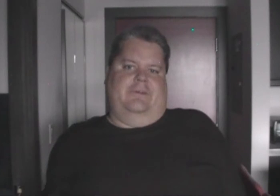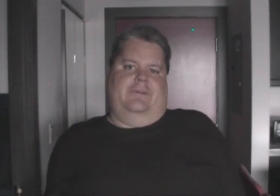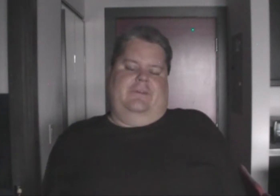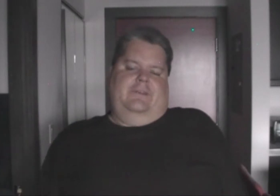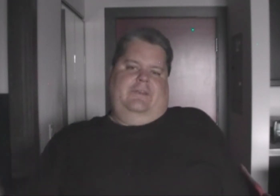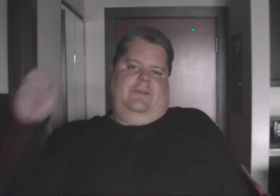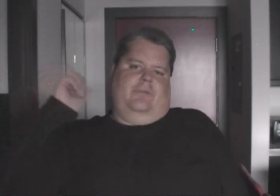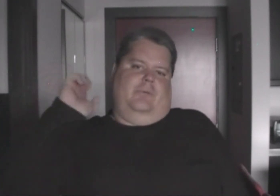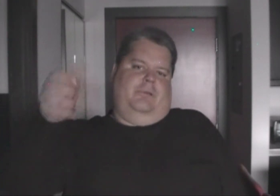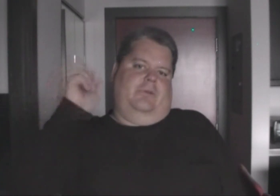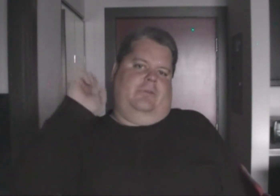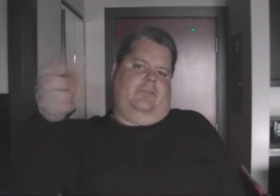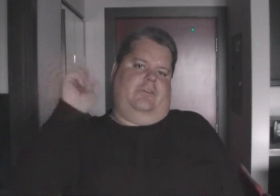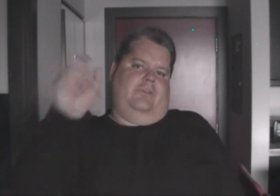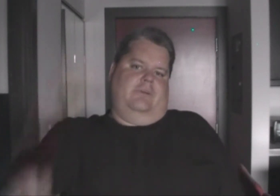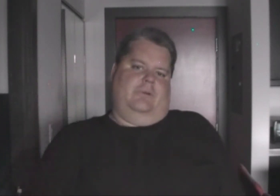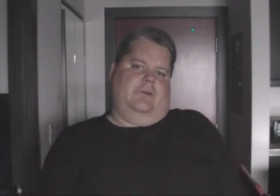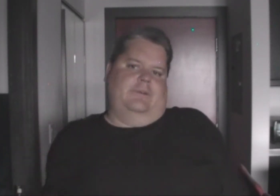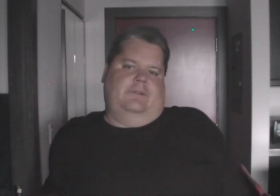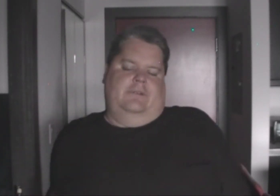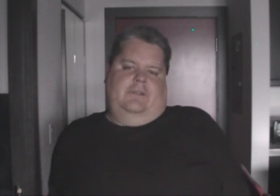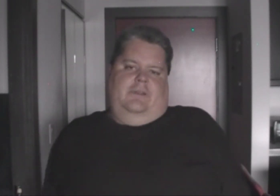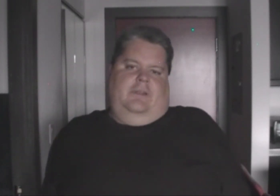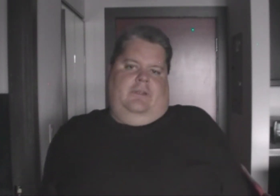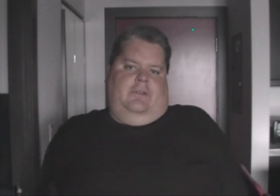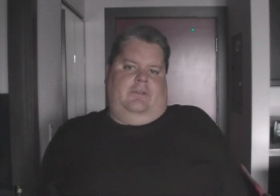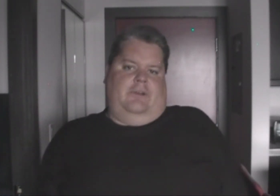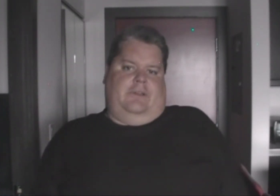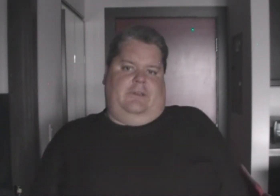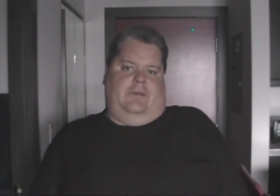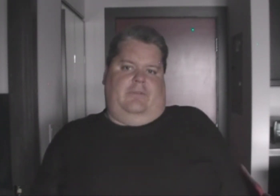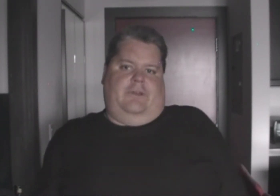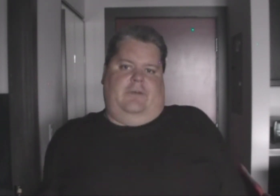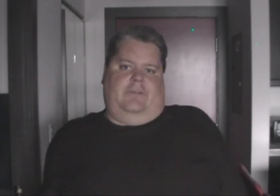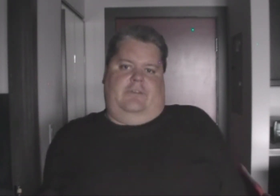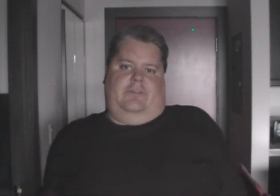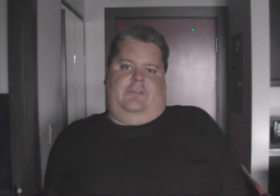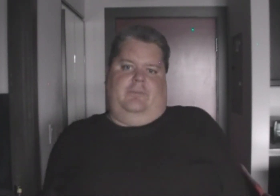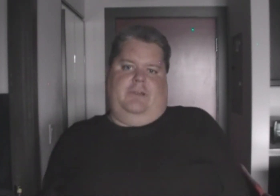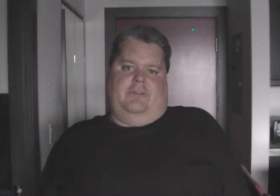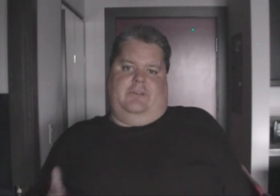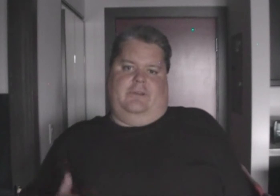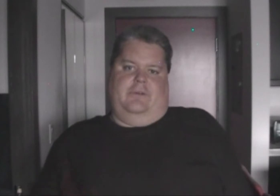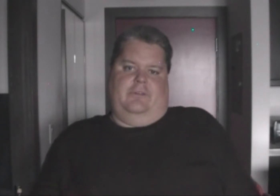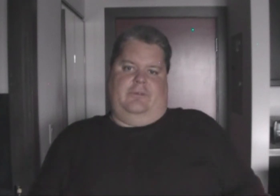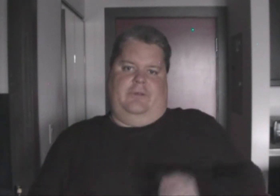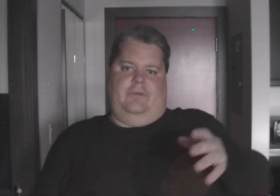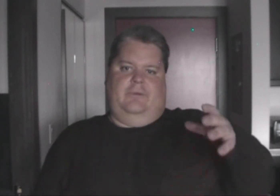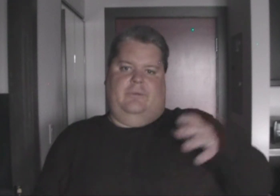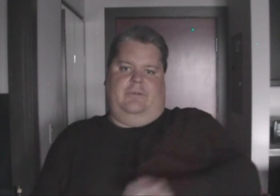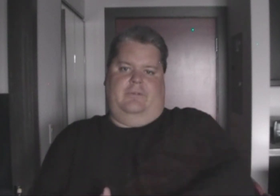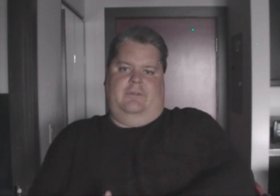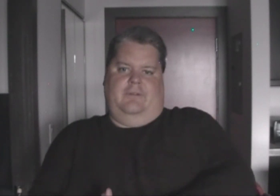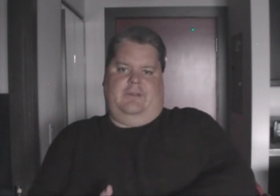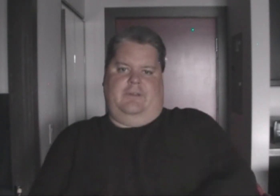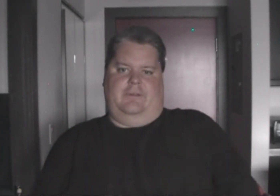you throw pills and you, uh, try to kill the viruses, matching the colors three in a row of that color.